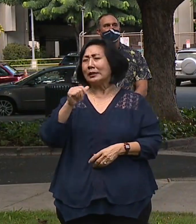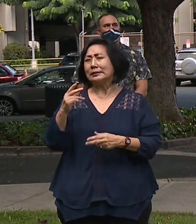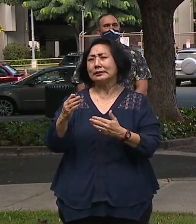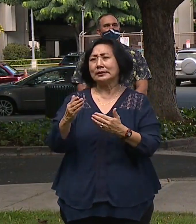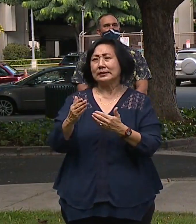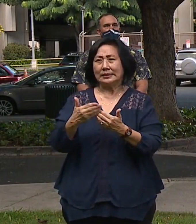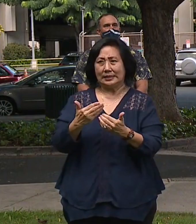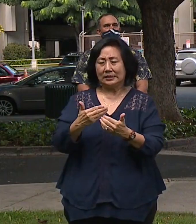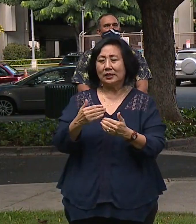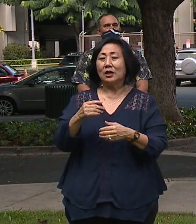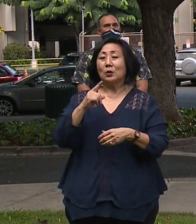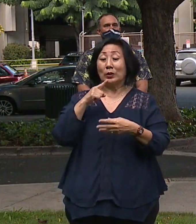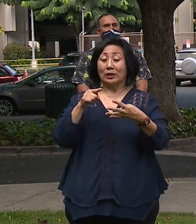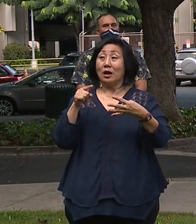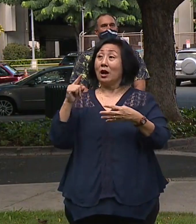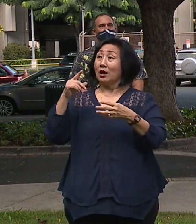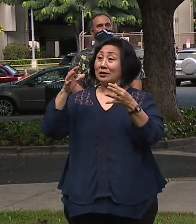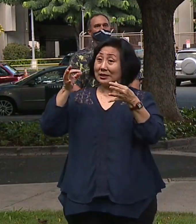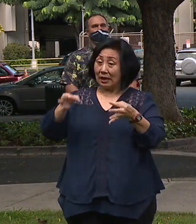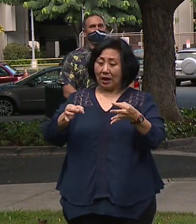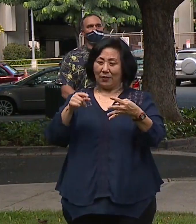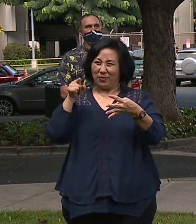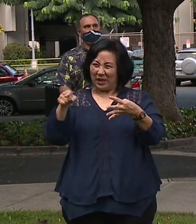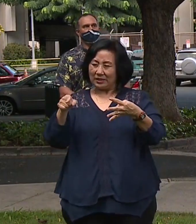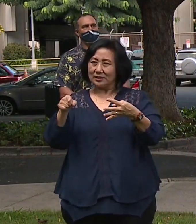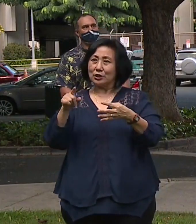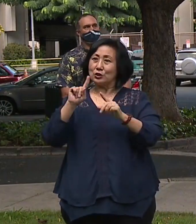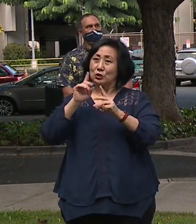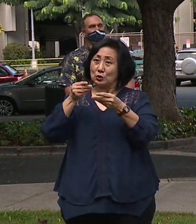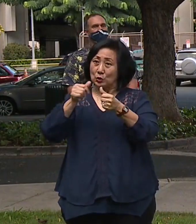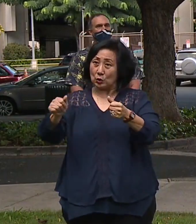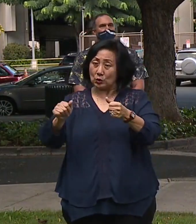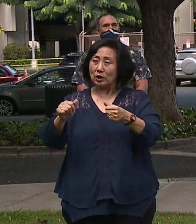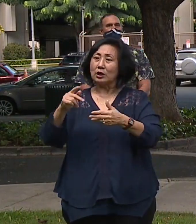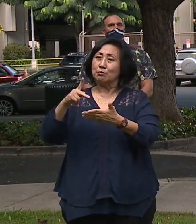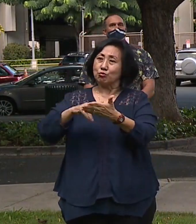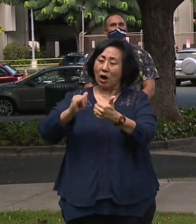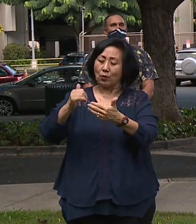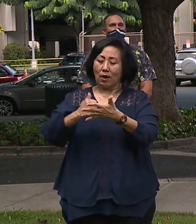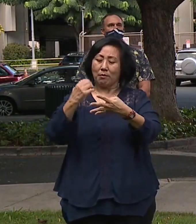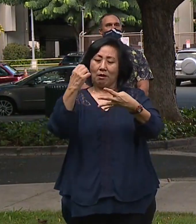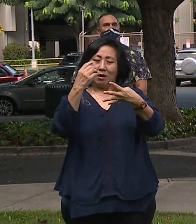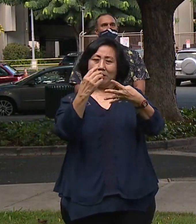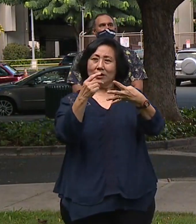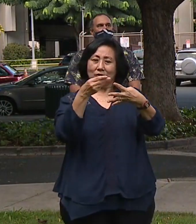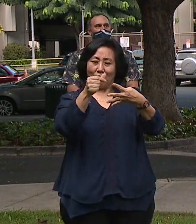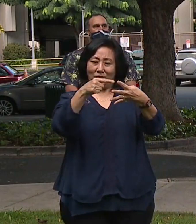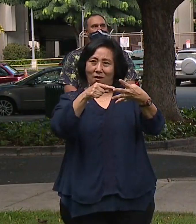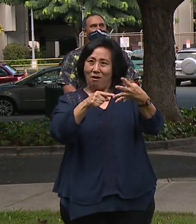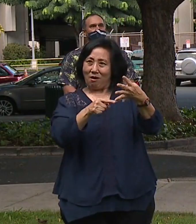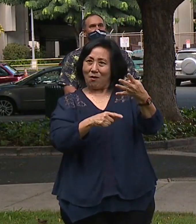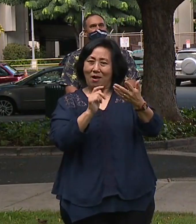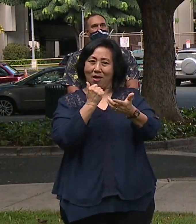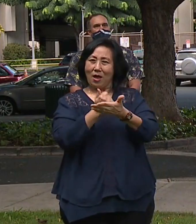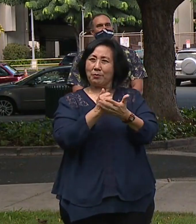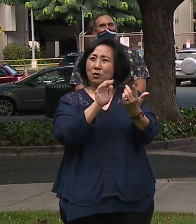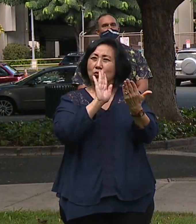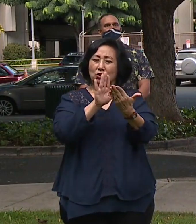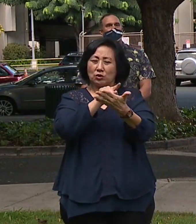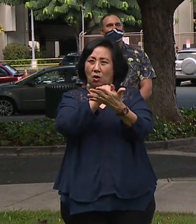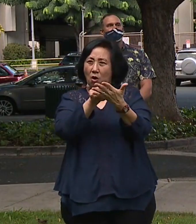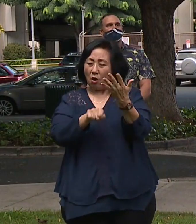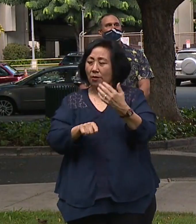to all of those crises that we talked about. This is a project that's gonna create green jobs. It's gonna lower taxpayer